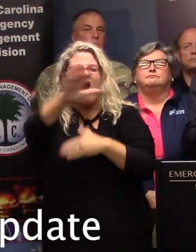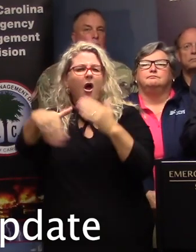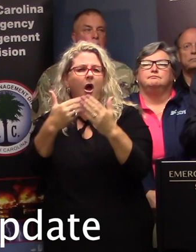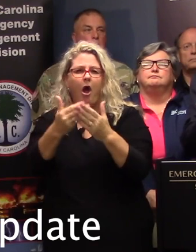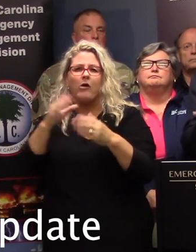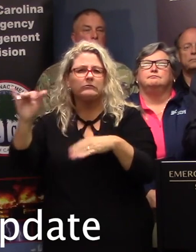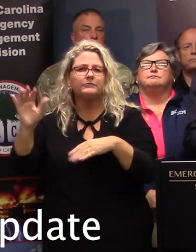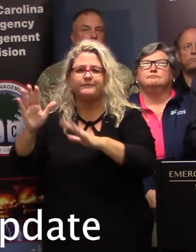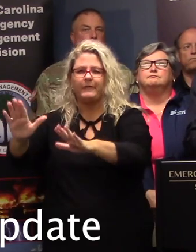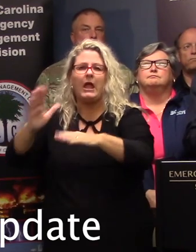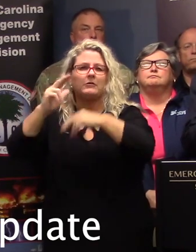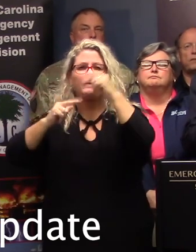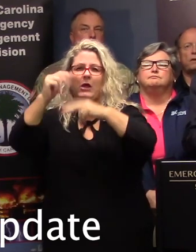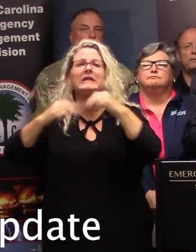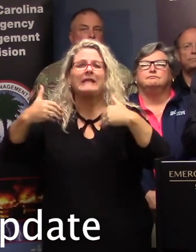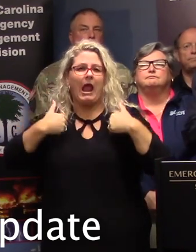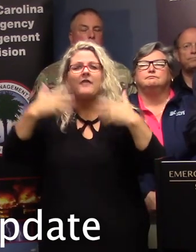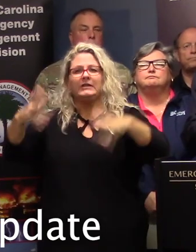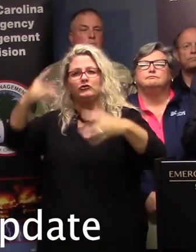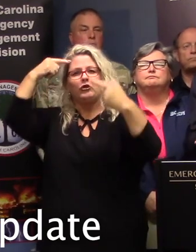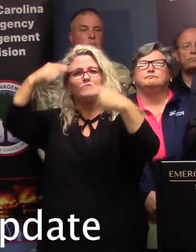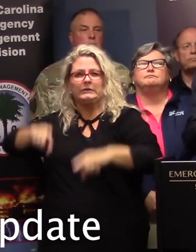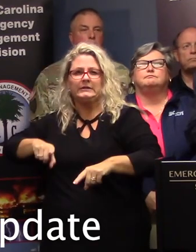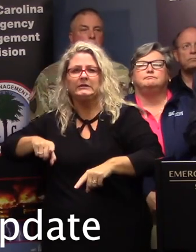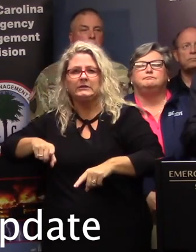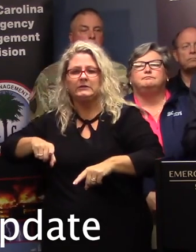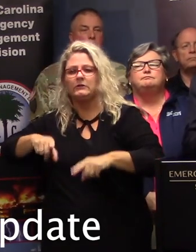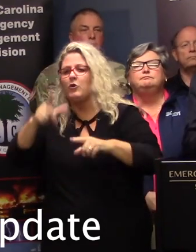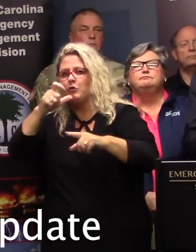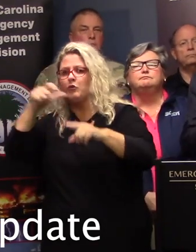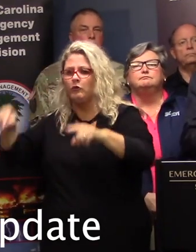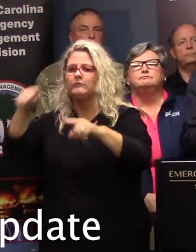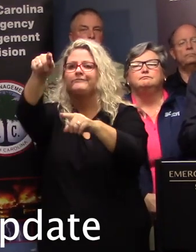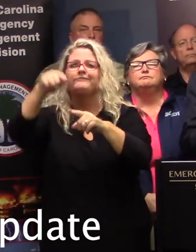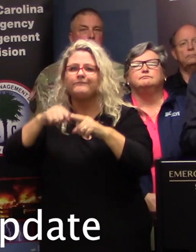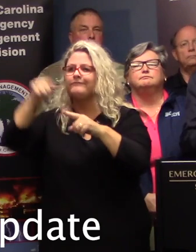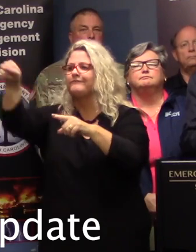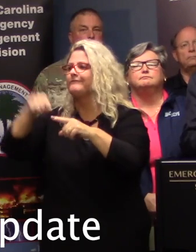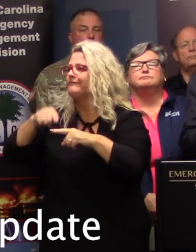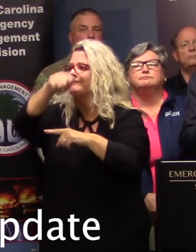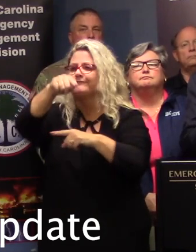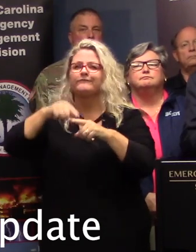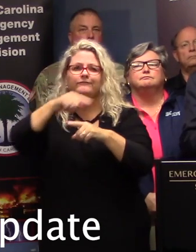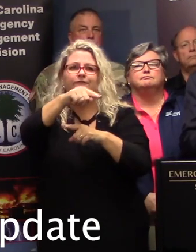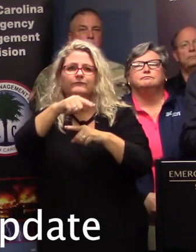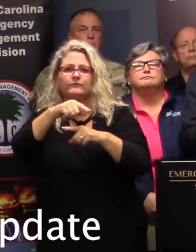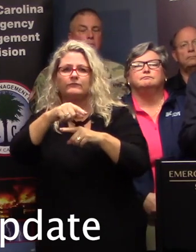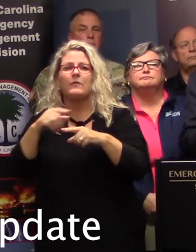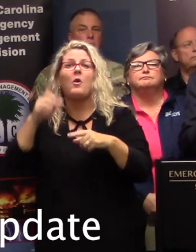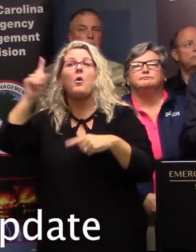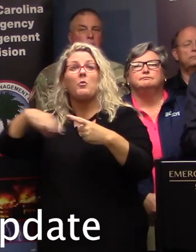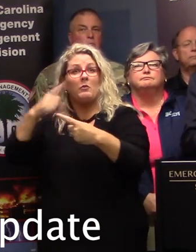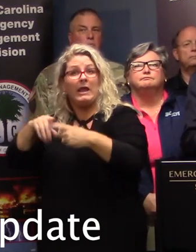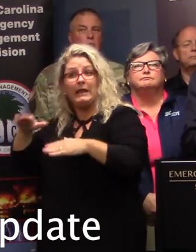reciprocal agreements, and we can't say which ones will go where now, but as they are transported, loved ones will,